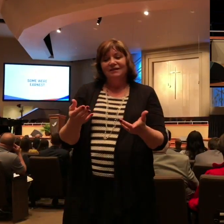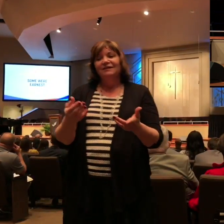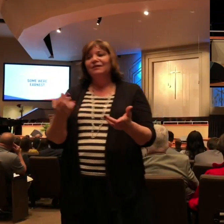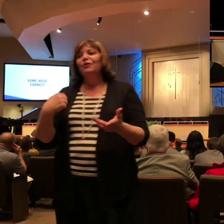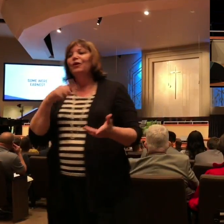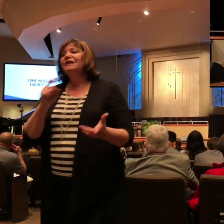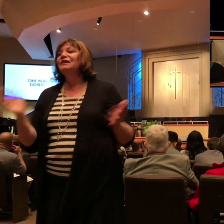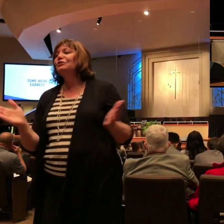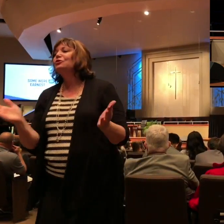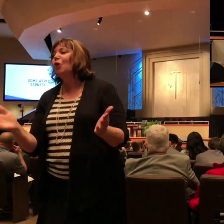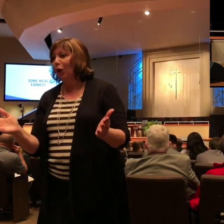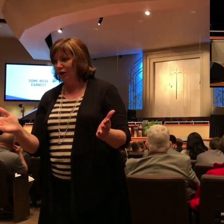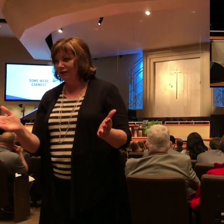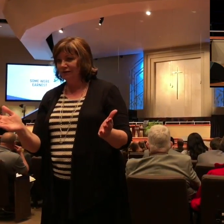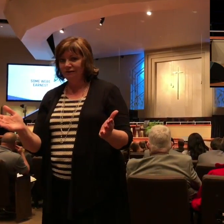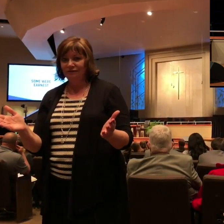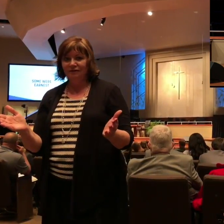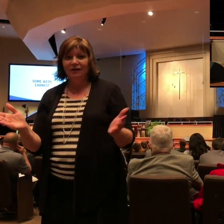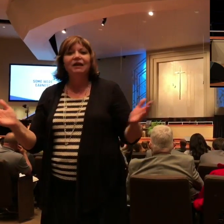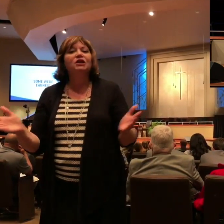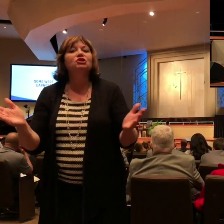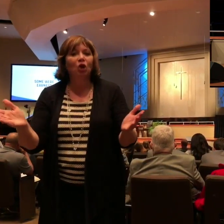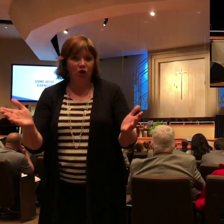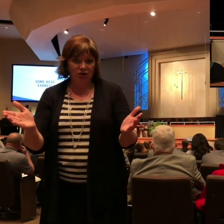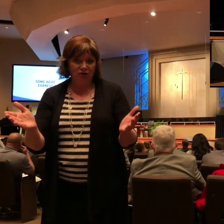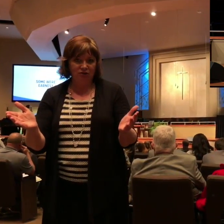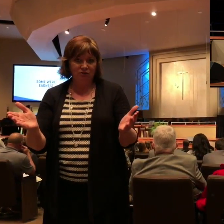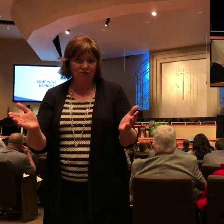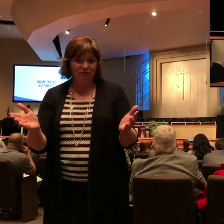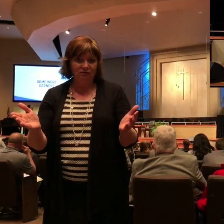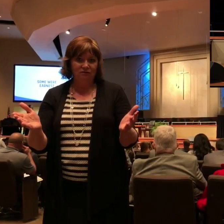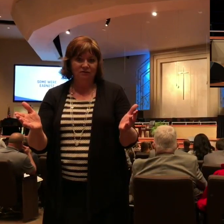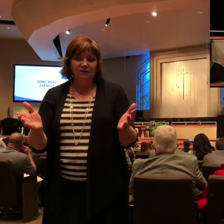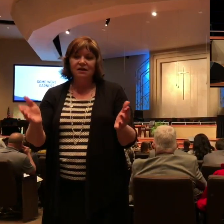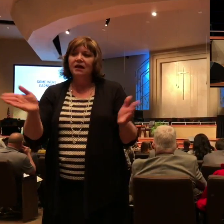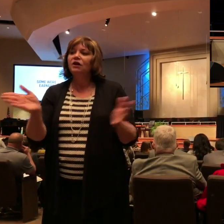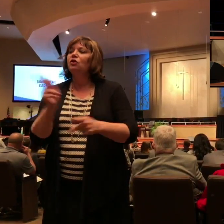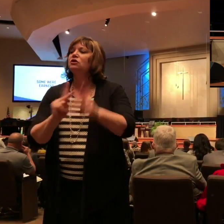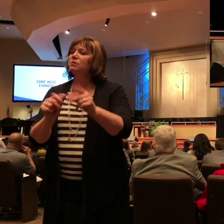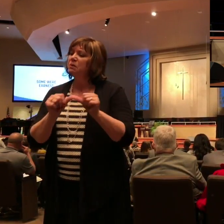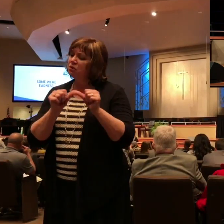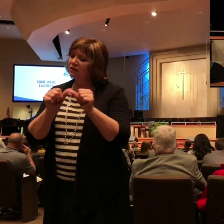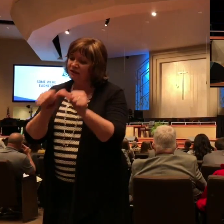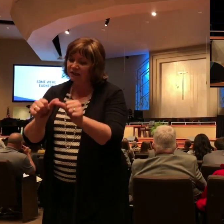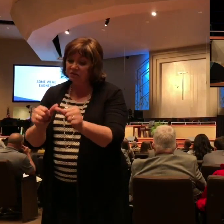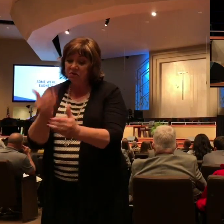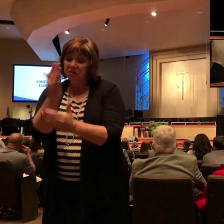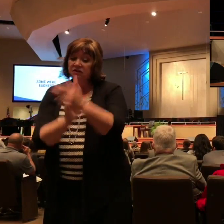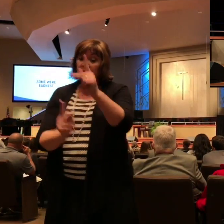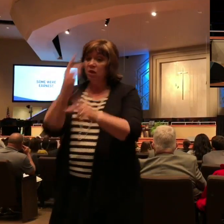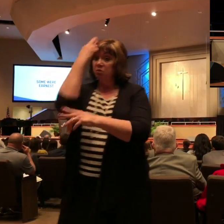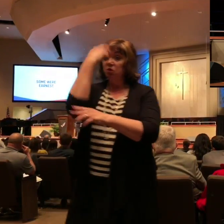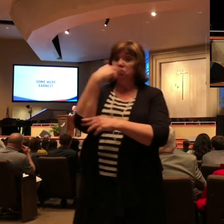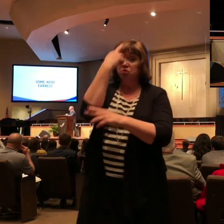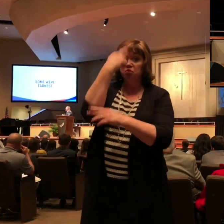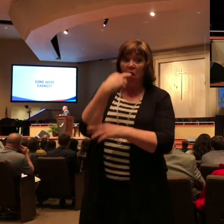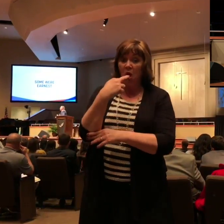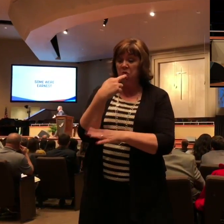Encouragement means to put courage in. There were some people in Rome who had the audacity, Paul, it's not